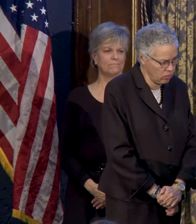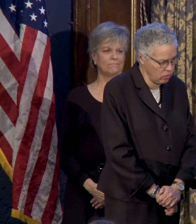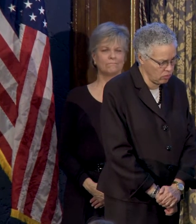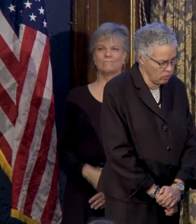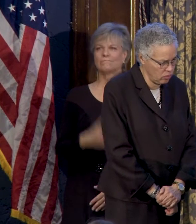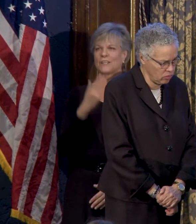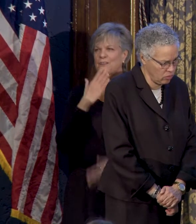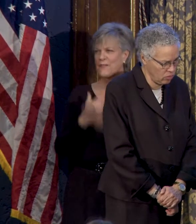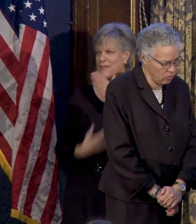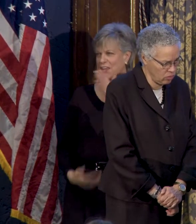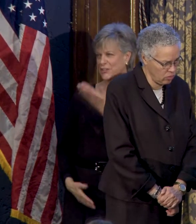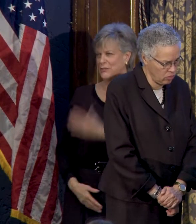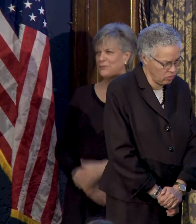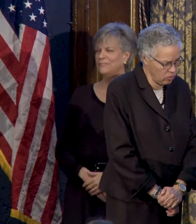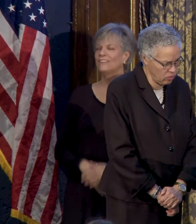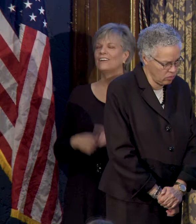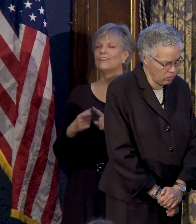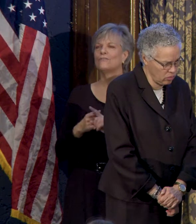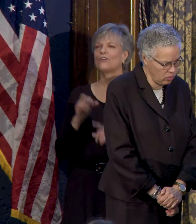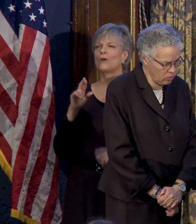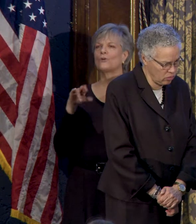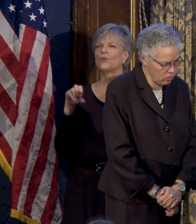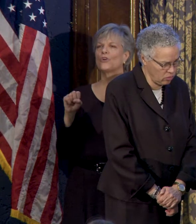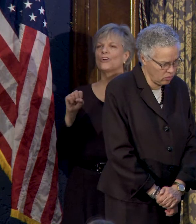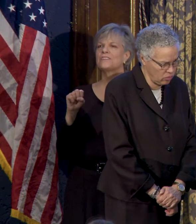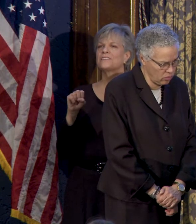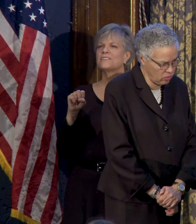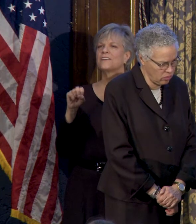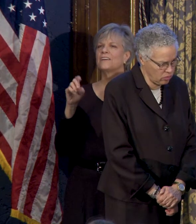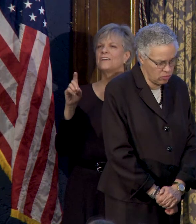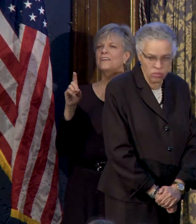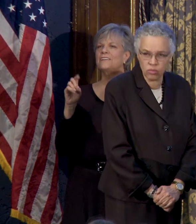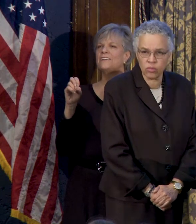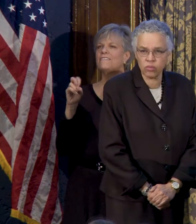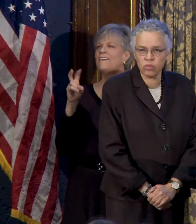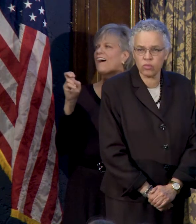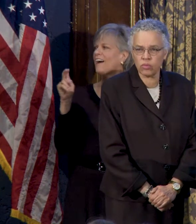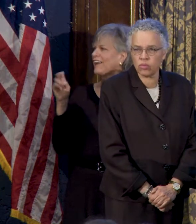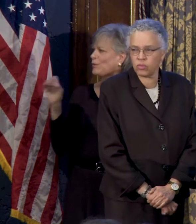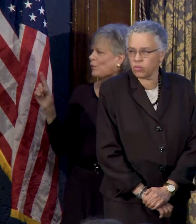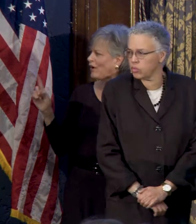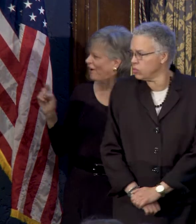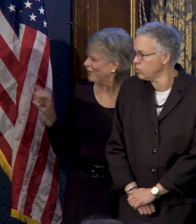Thank you. This is from Christopher Devine, City Club member. Chris, where are you?